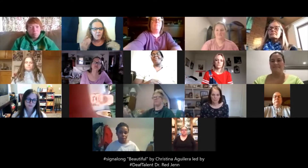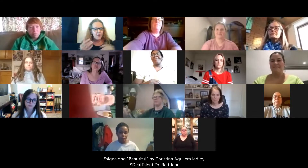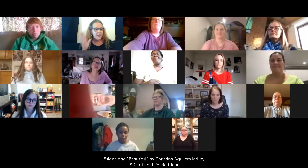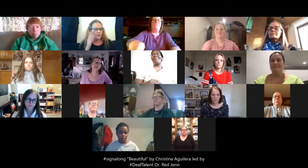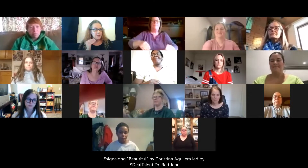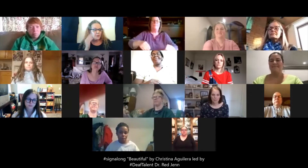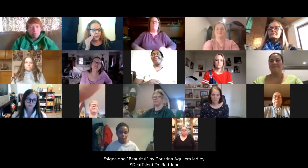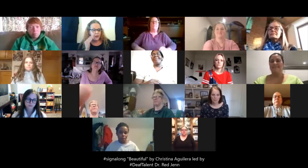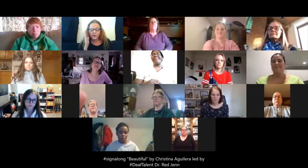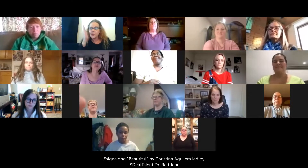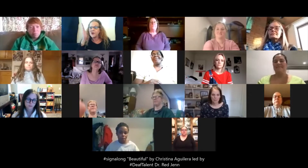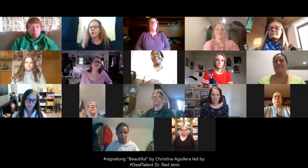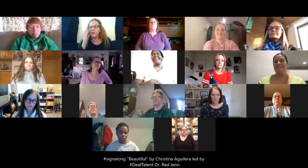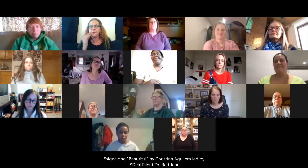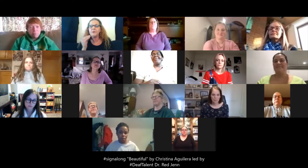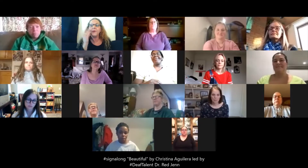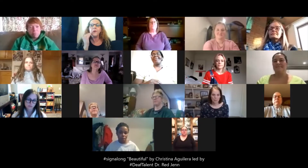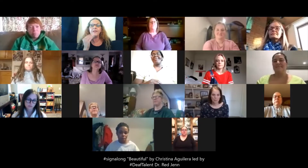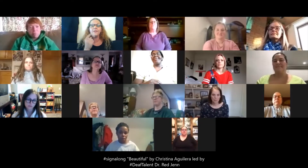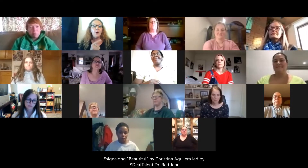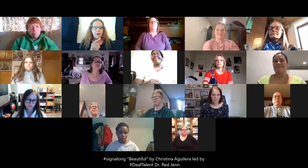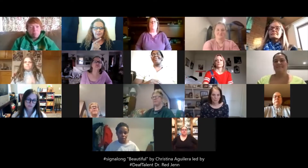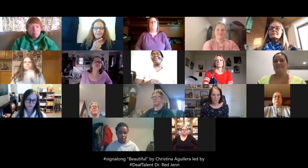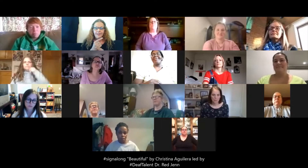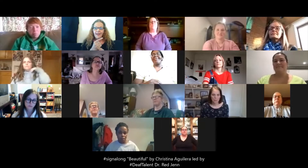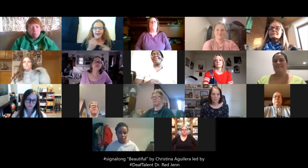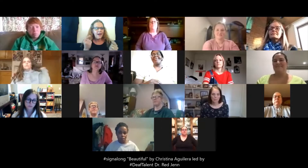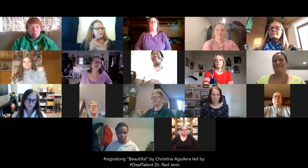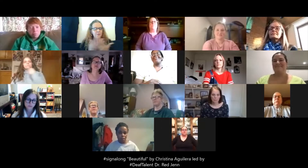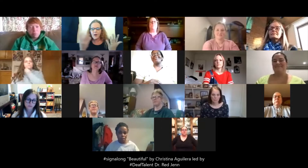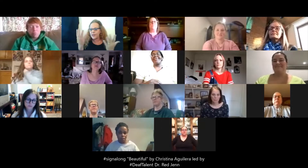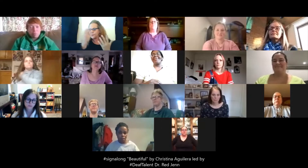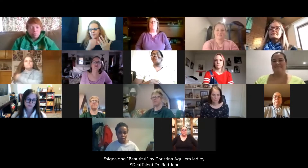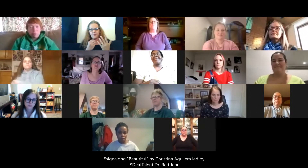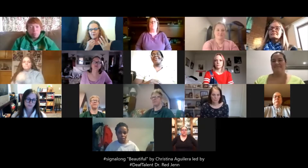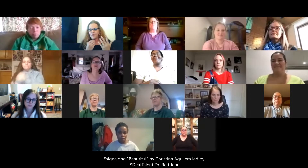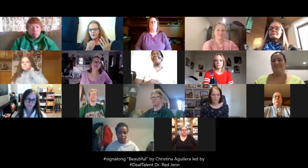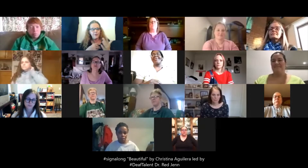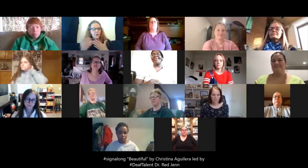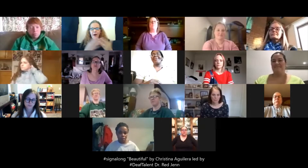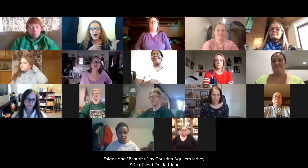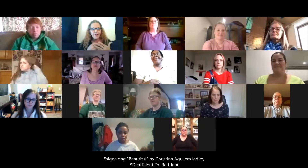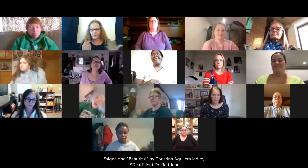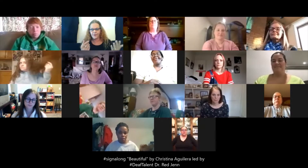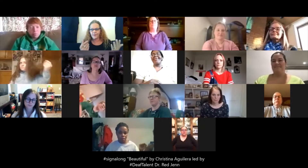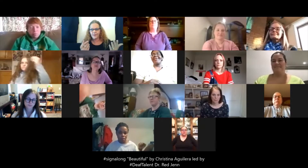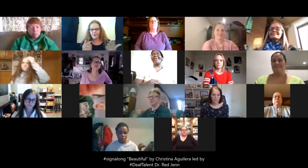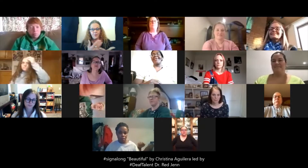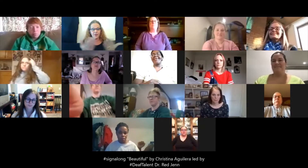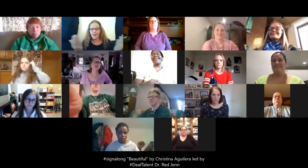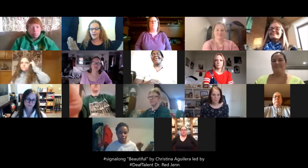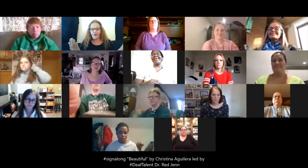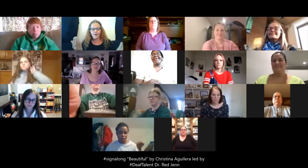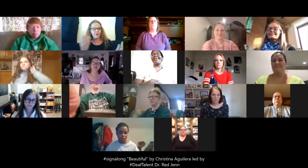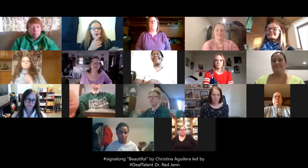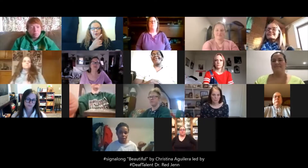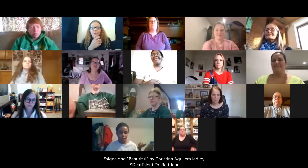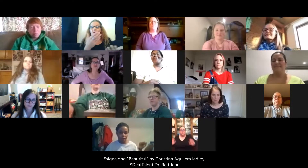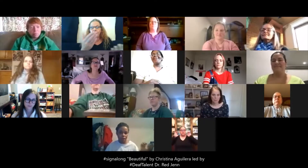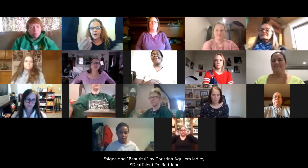what they've experienced, or what they will experience, right? Everybody is beautiful, no matter what they are, no matter who they